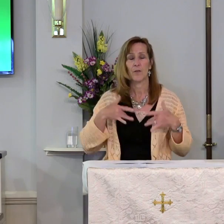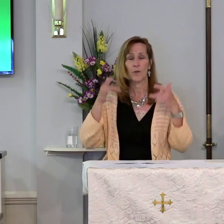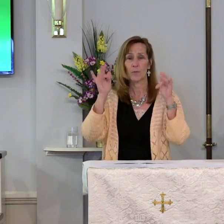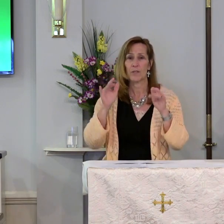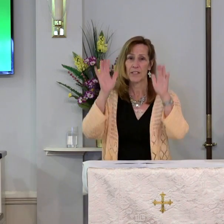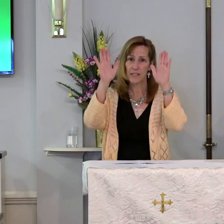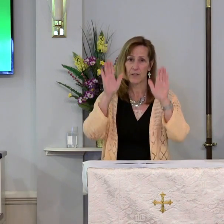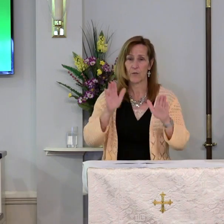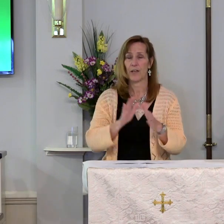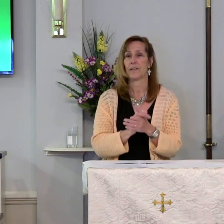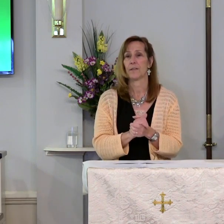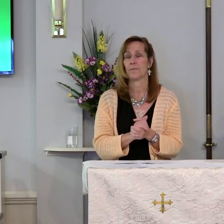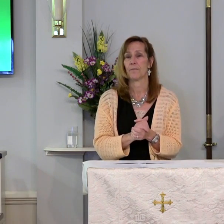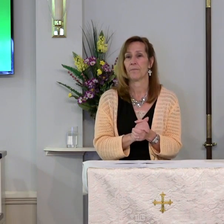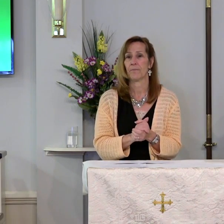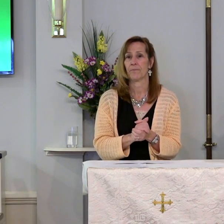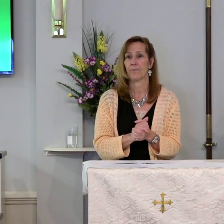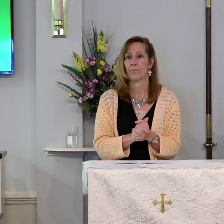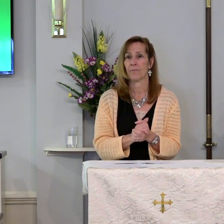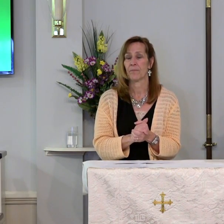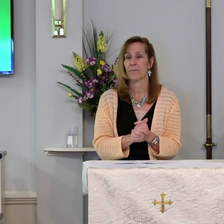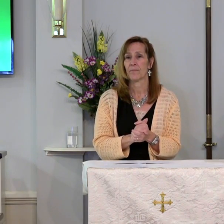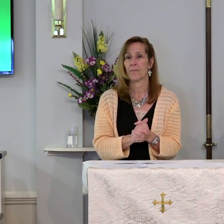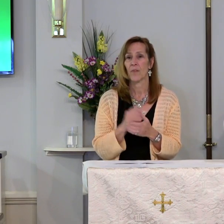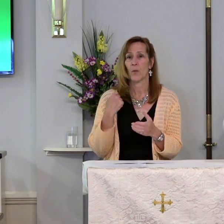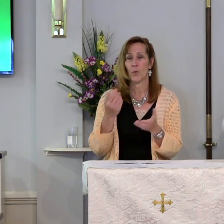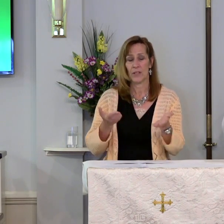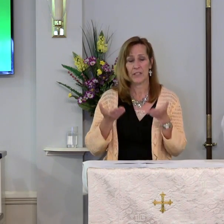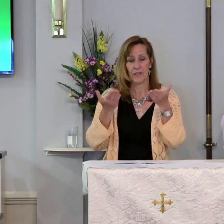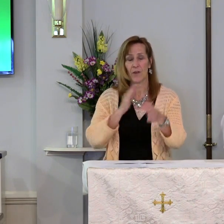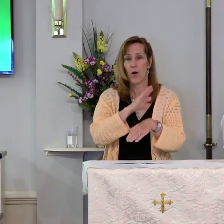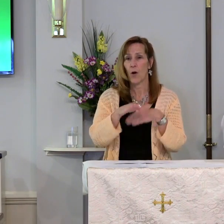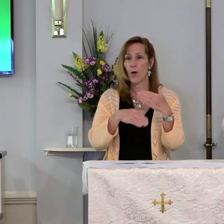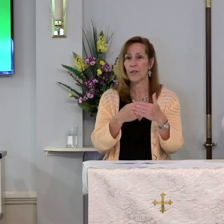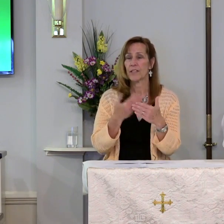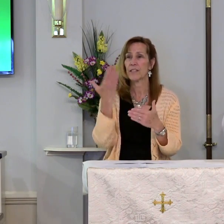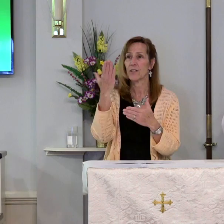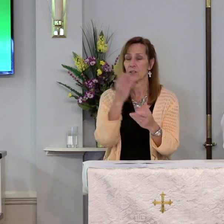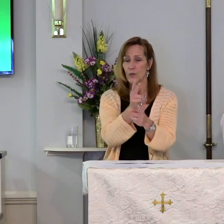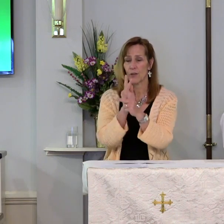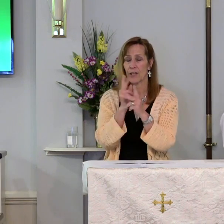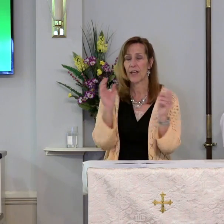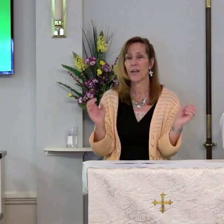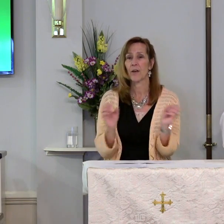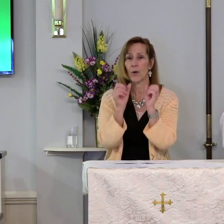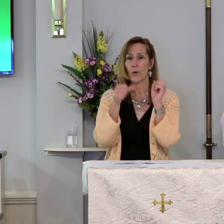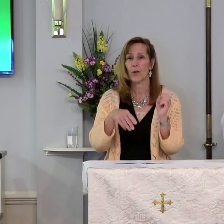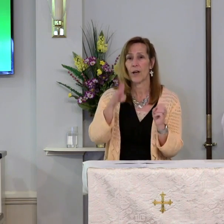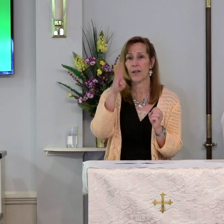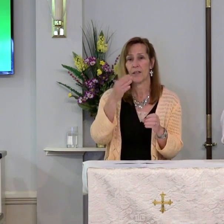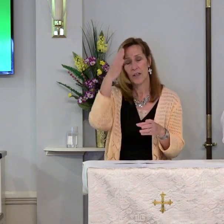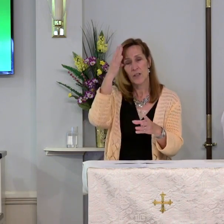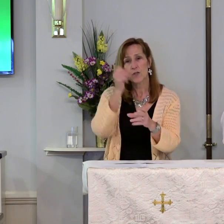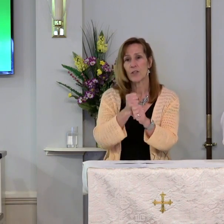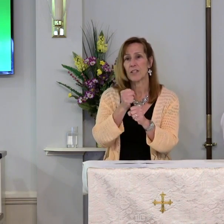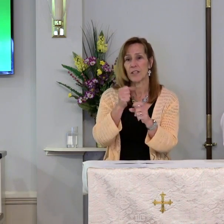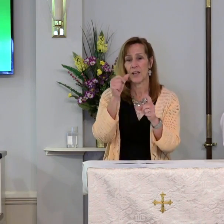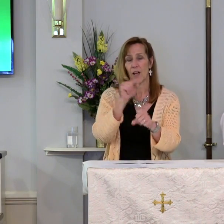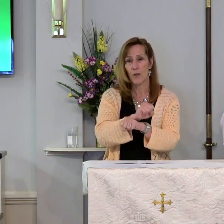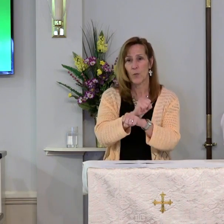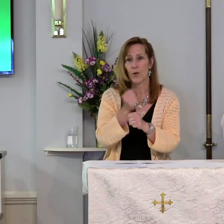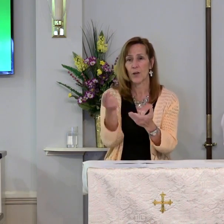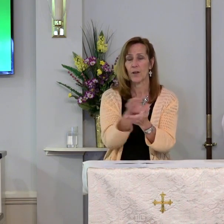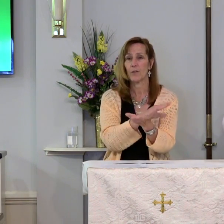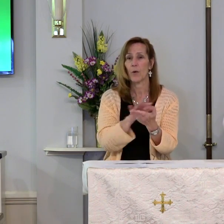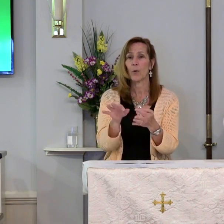your mercy is great. We deliver all this into your care, O God, trusting in the work of